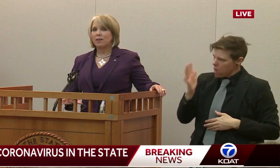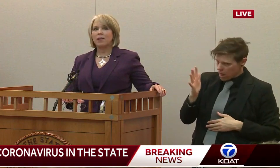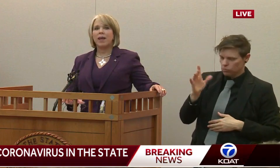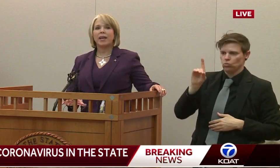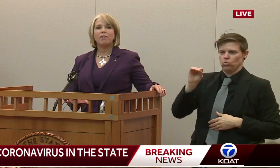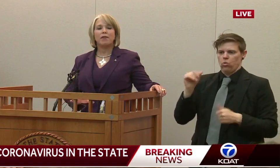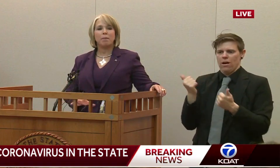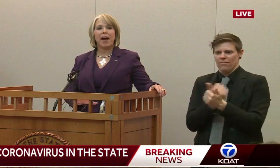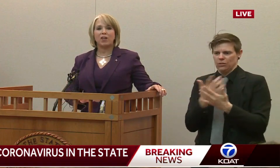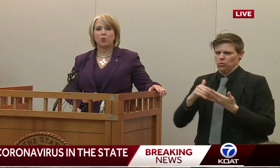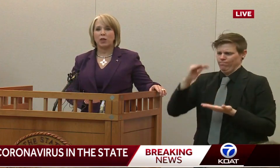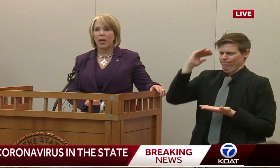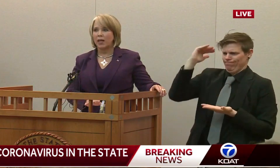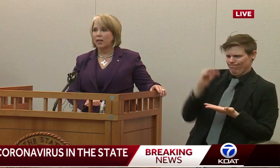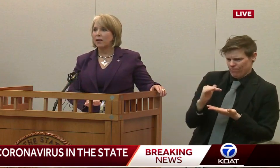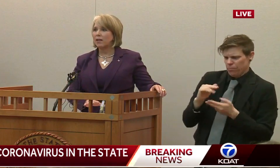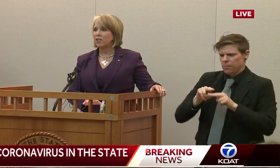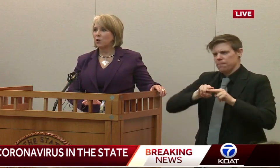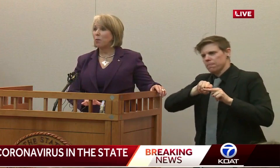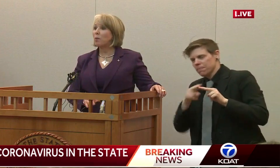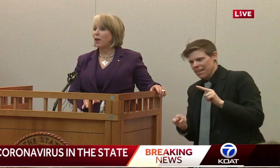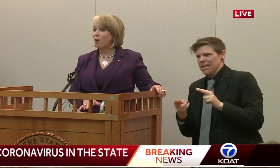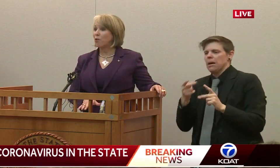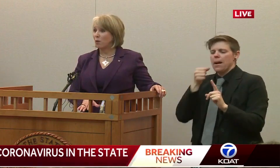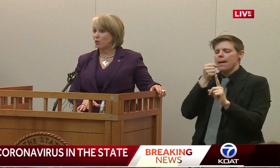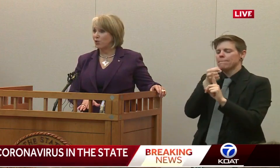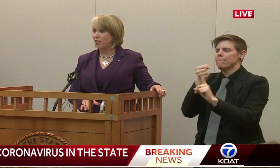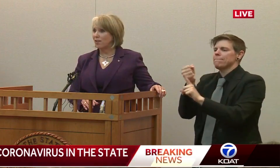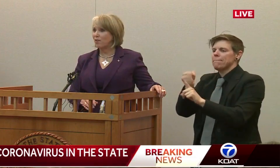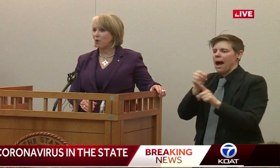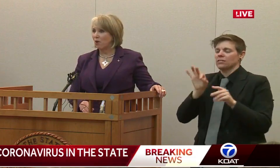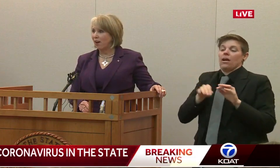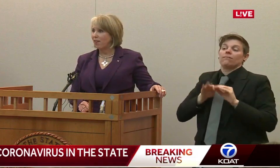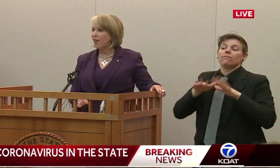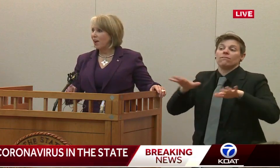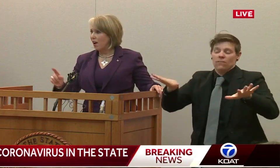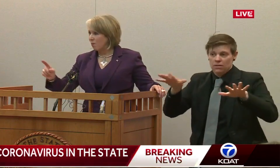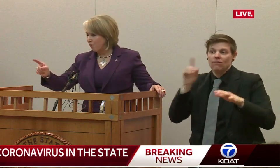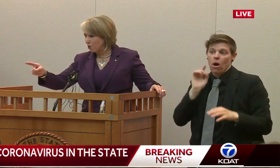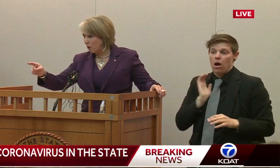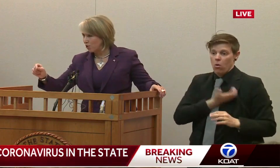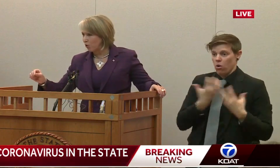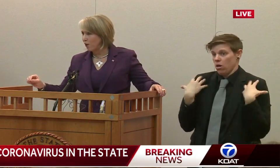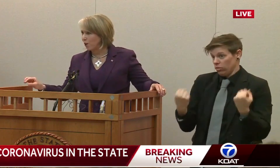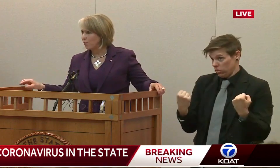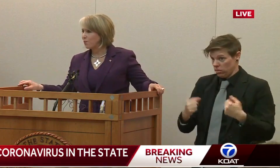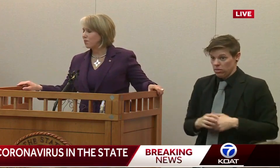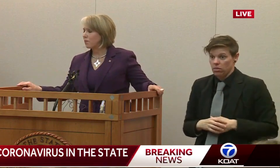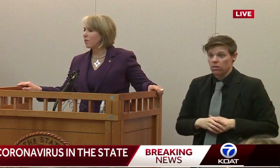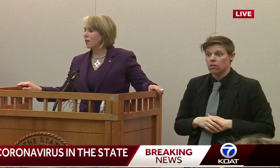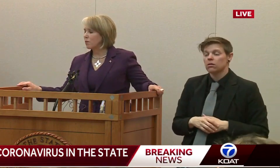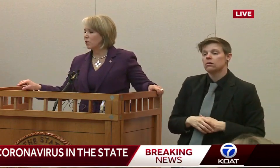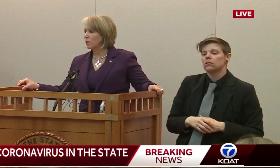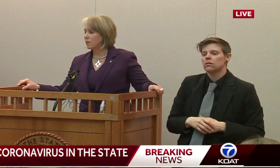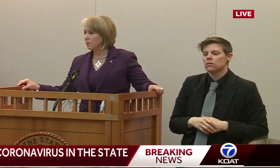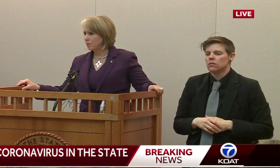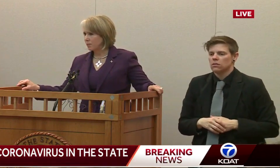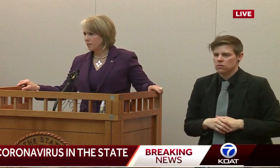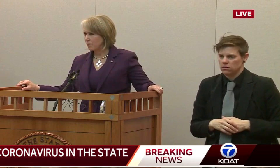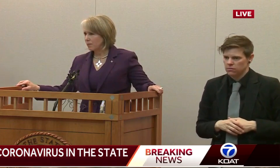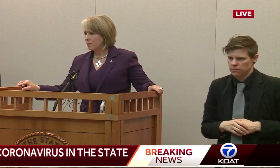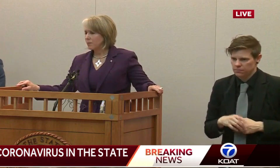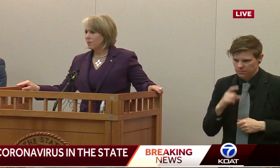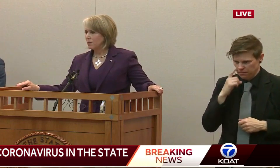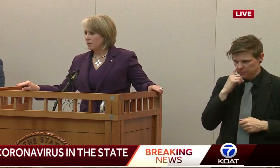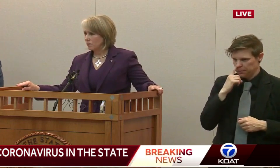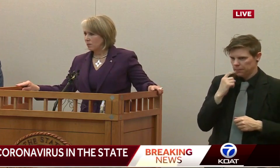the negative impacts related to a public health emergency. All right. First question over here. I appreciate it. I just want to make